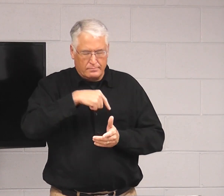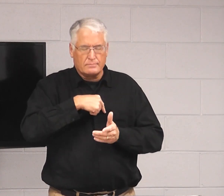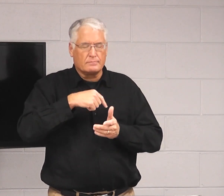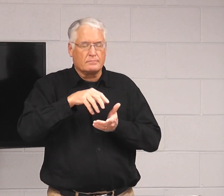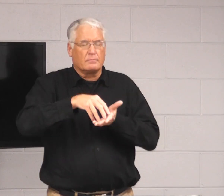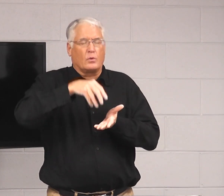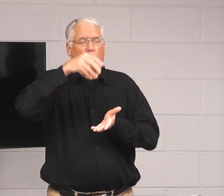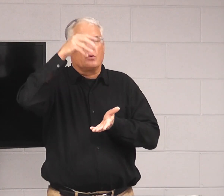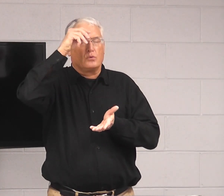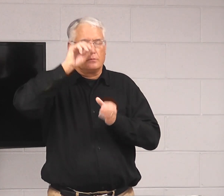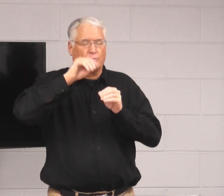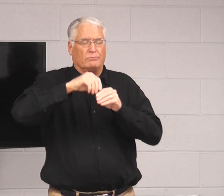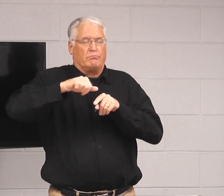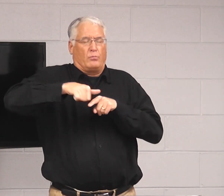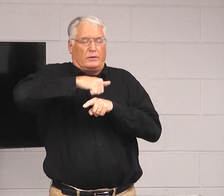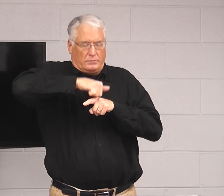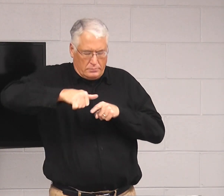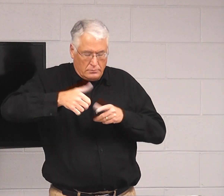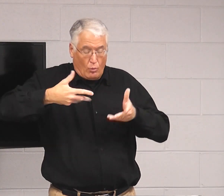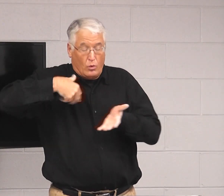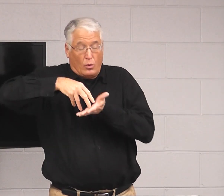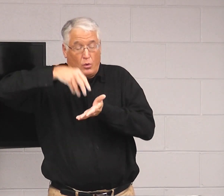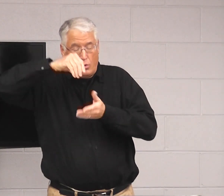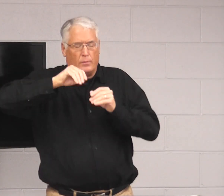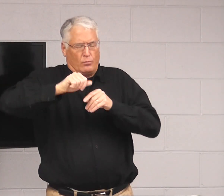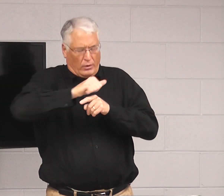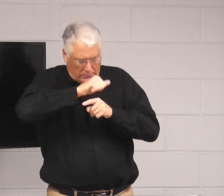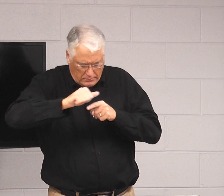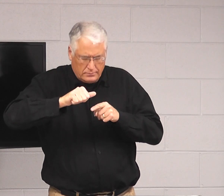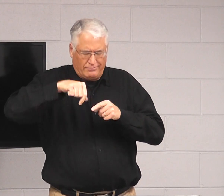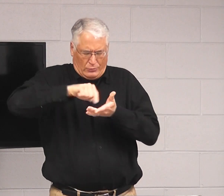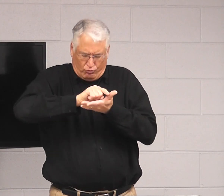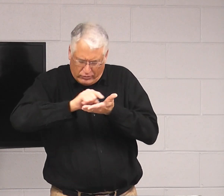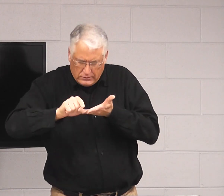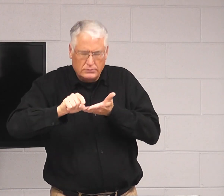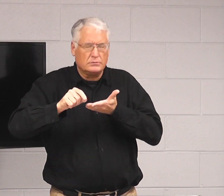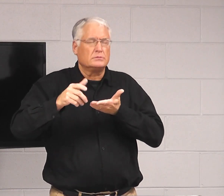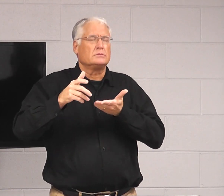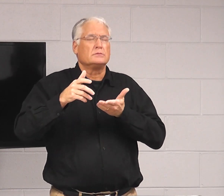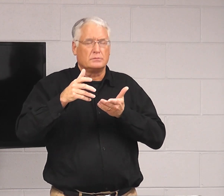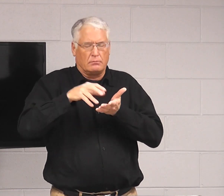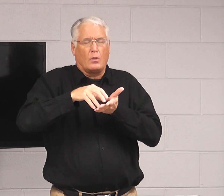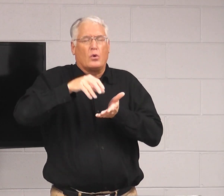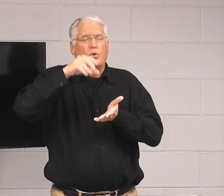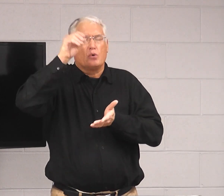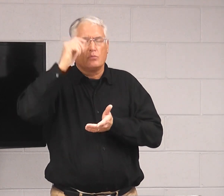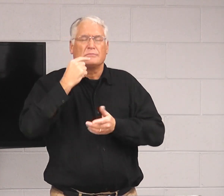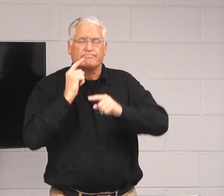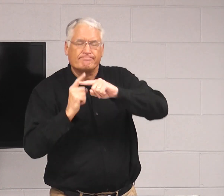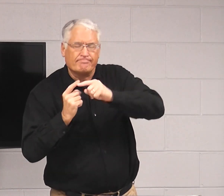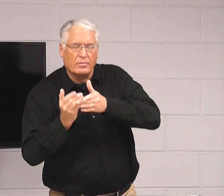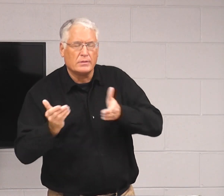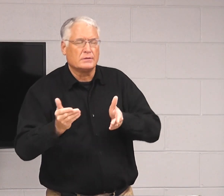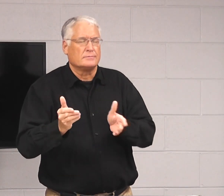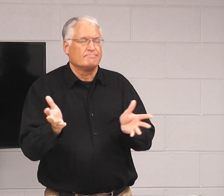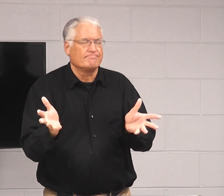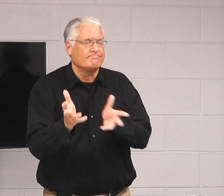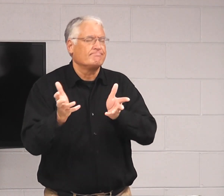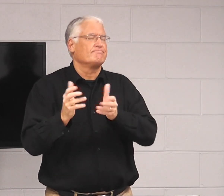pray that you would to help us learn to discipline ourselves and learn to practice each week and to learn to stay positive